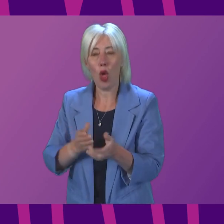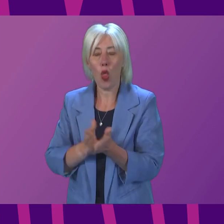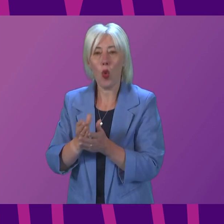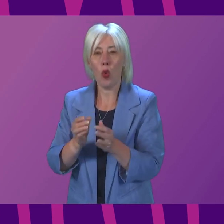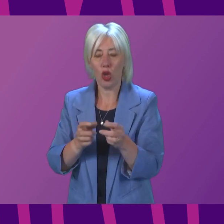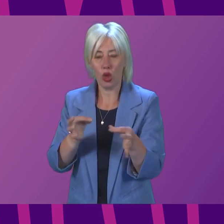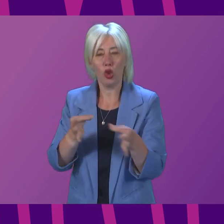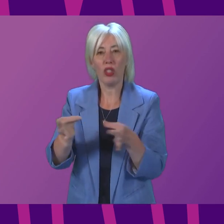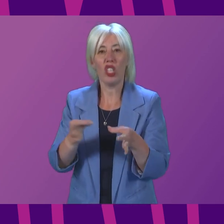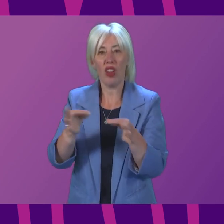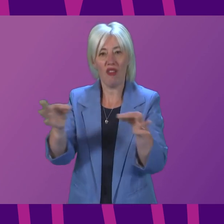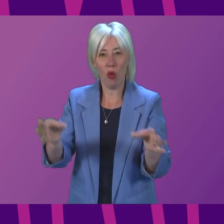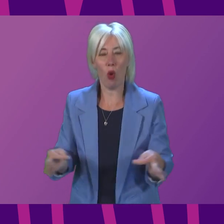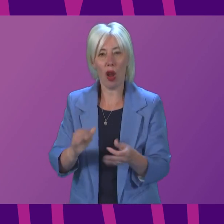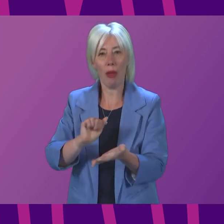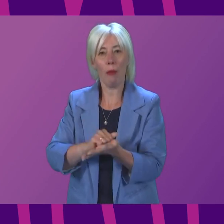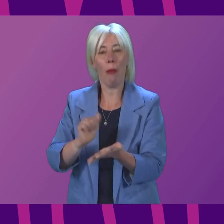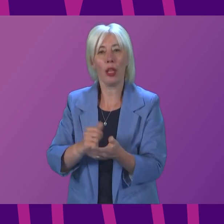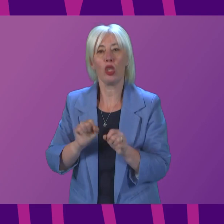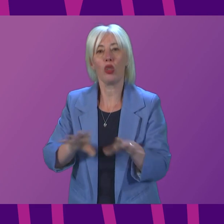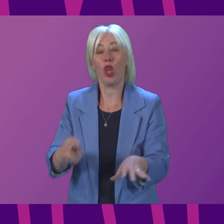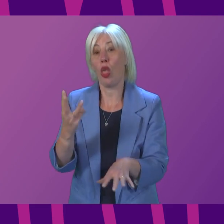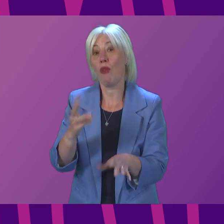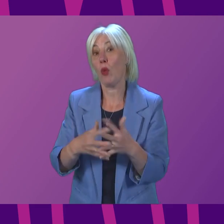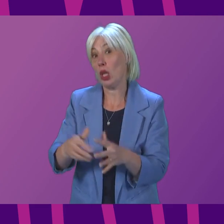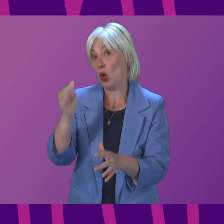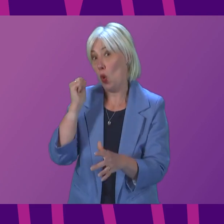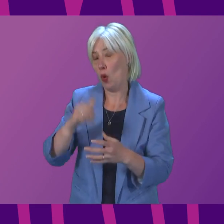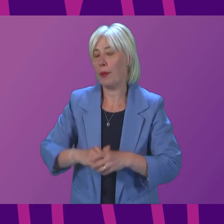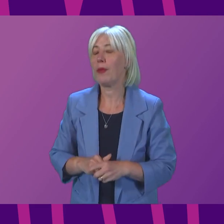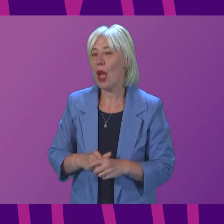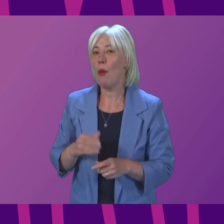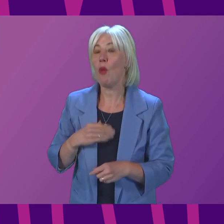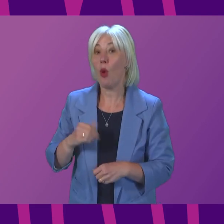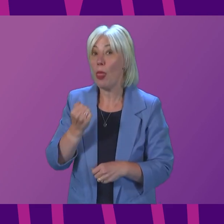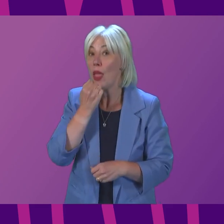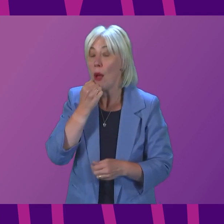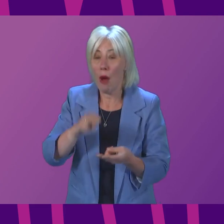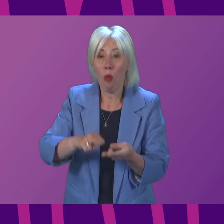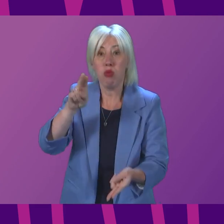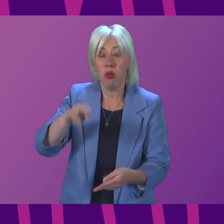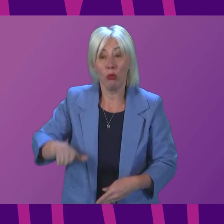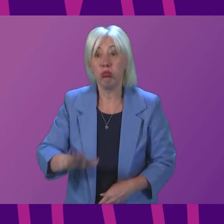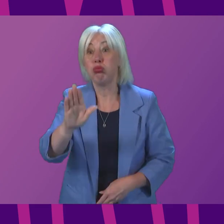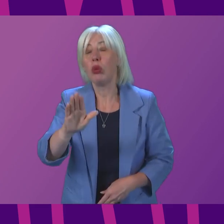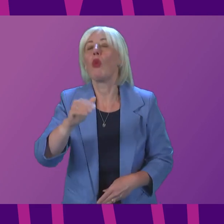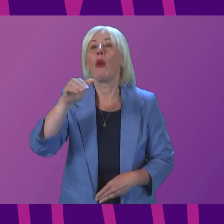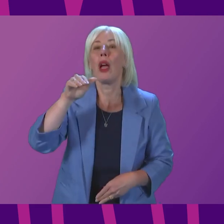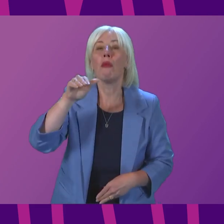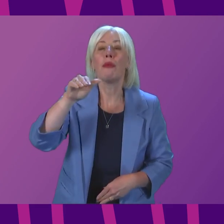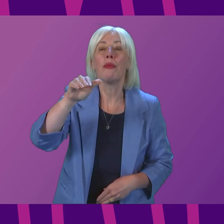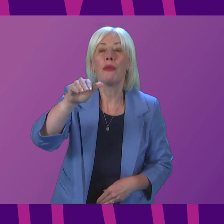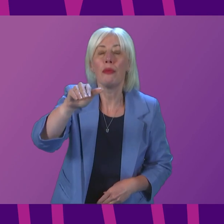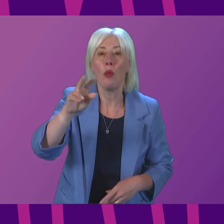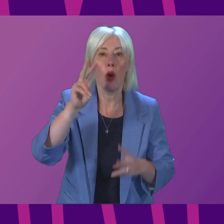framework that we published three weeks ago. In short, though, we will want to see this increase in cases stabilised. We will want to see that risk